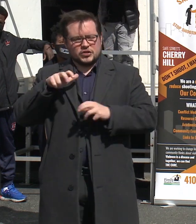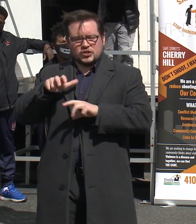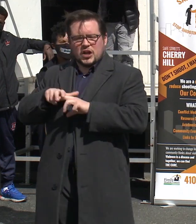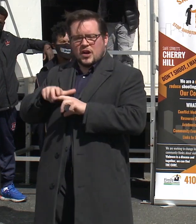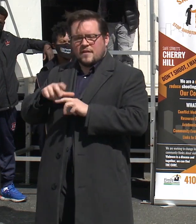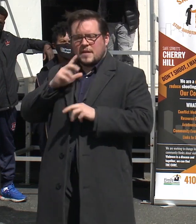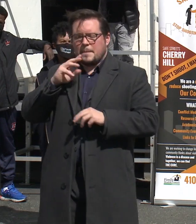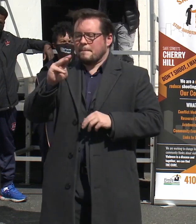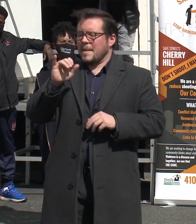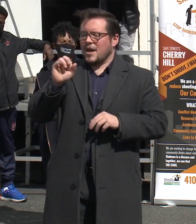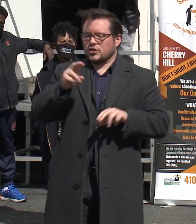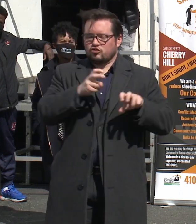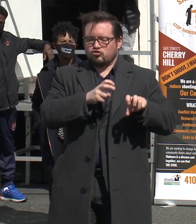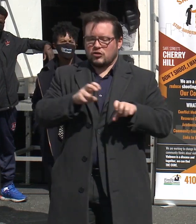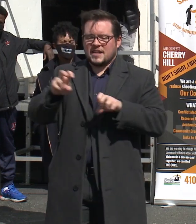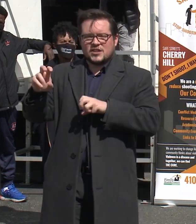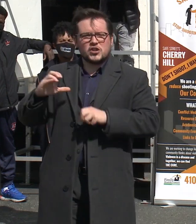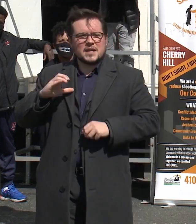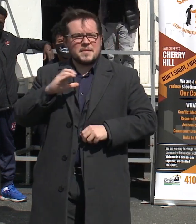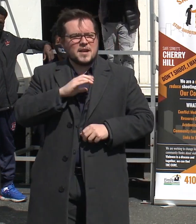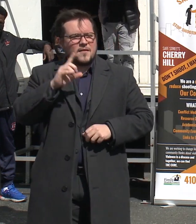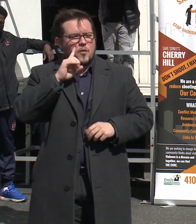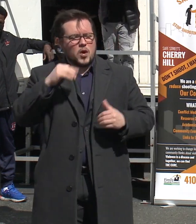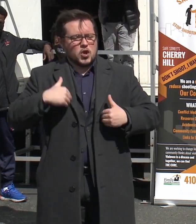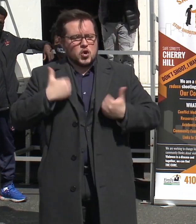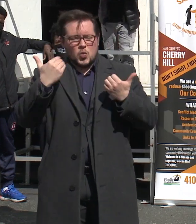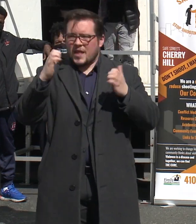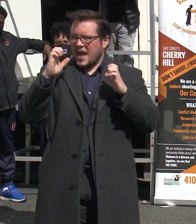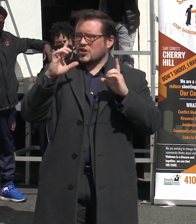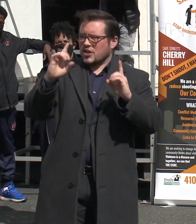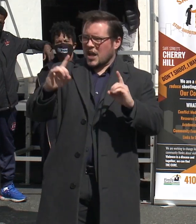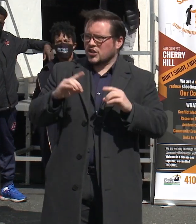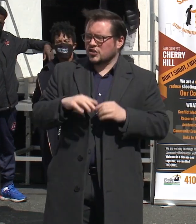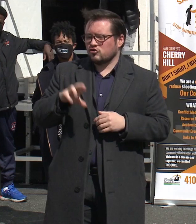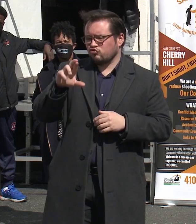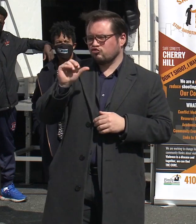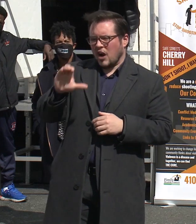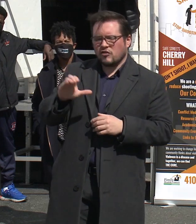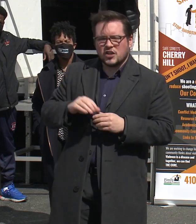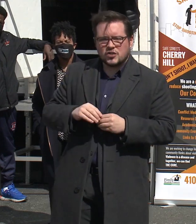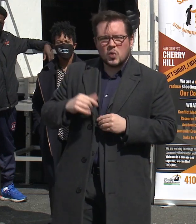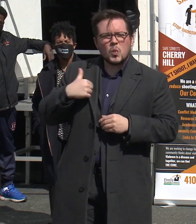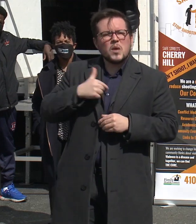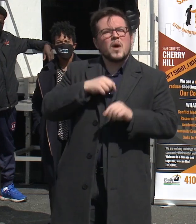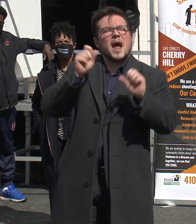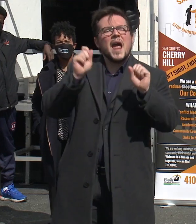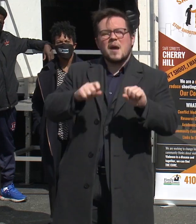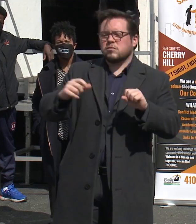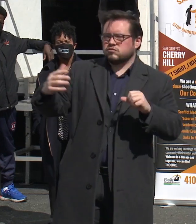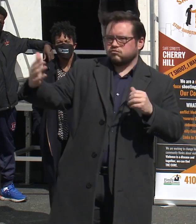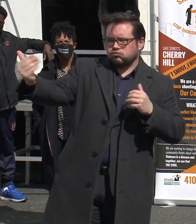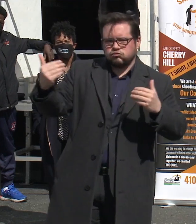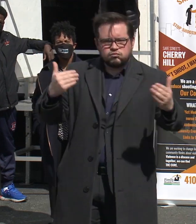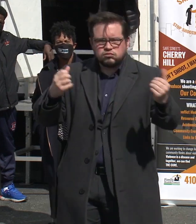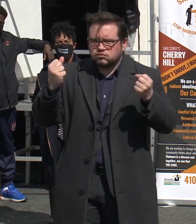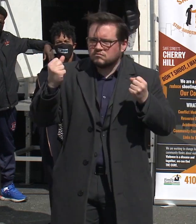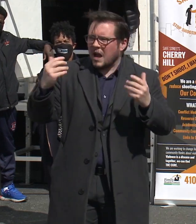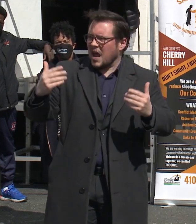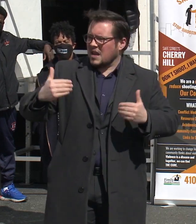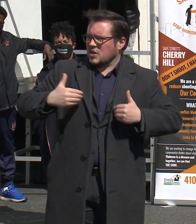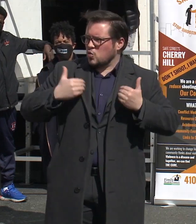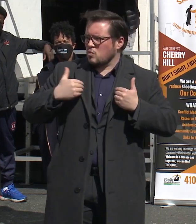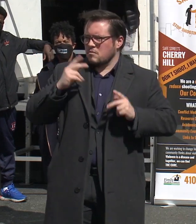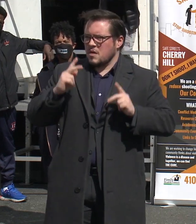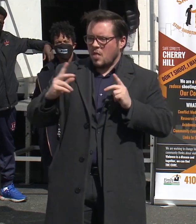transition committee on youth education and recreation, we were able to convene a large panel of youth to participate in